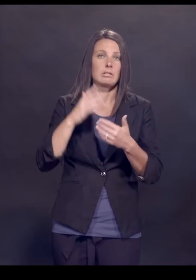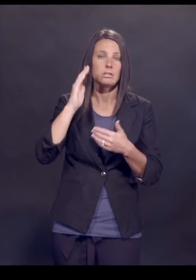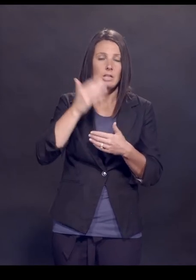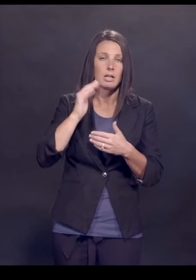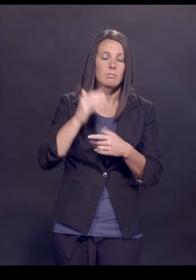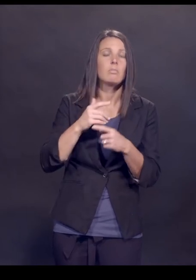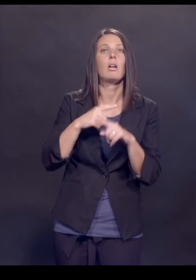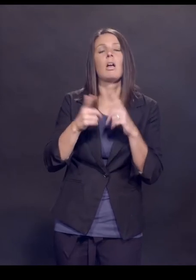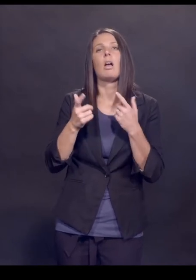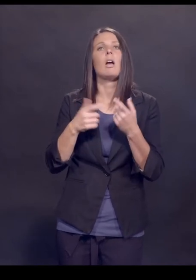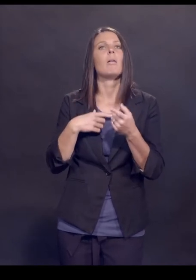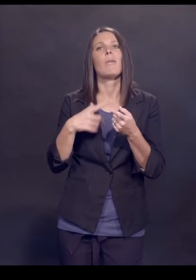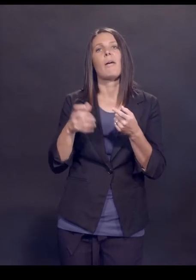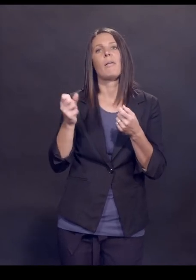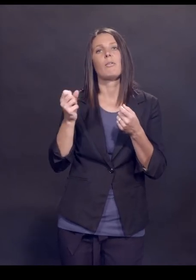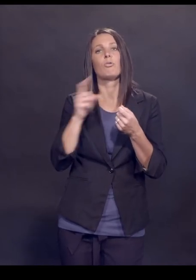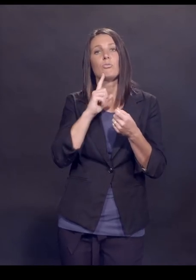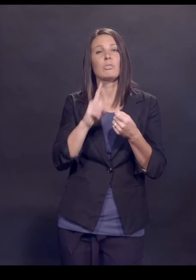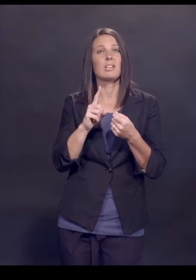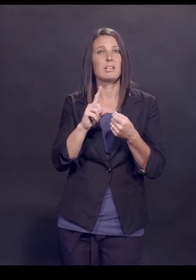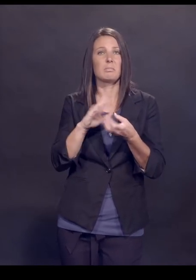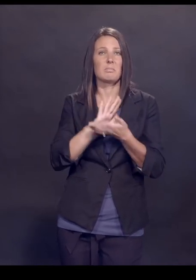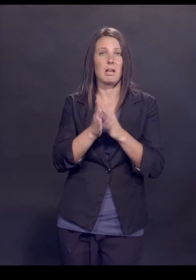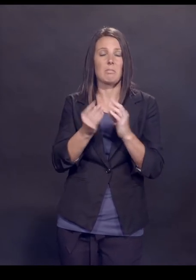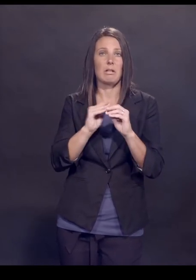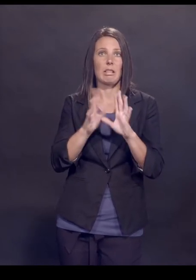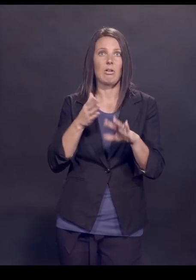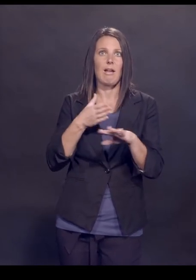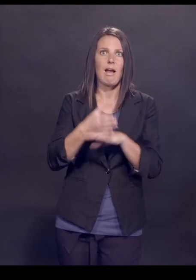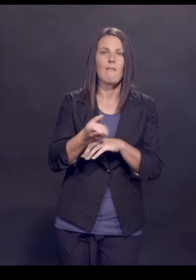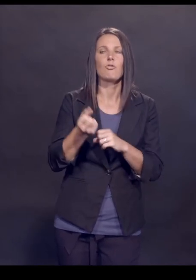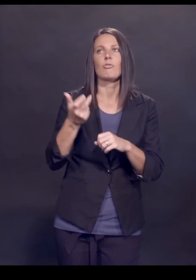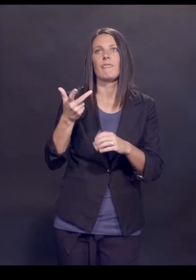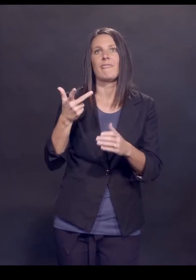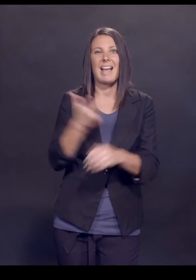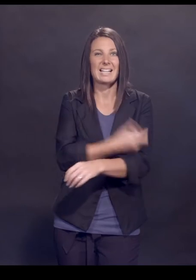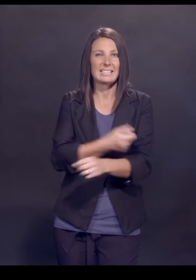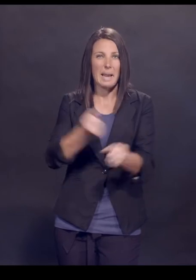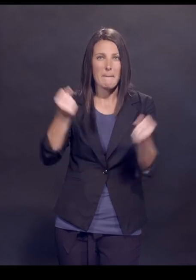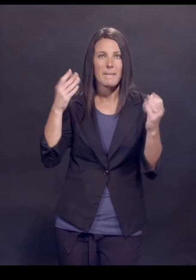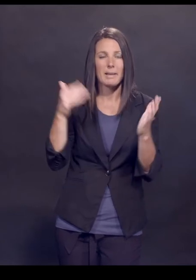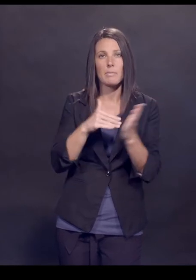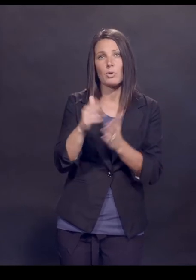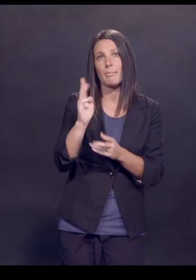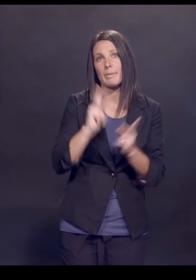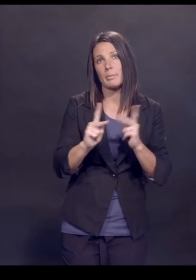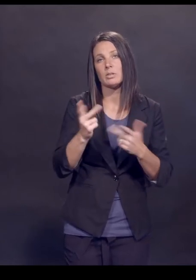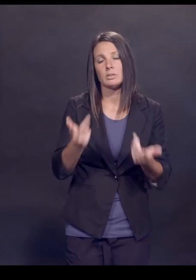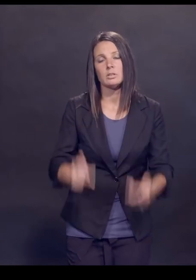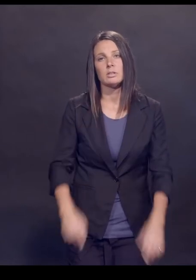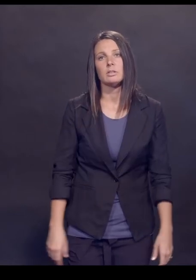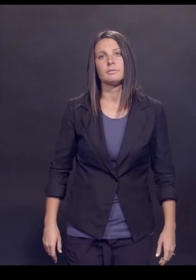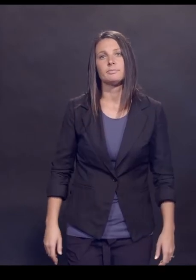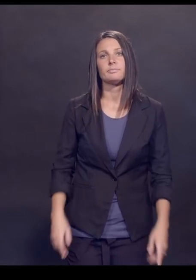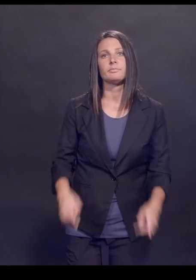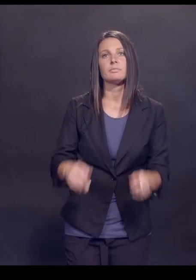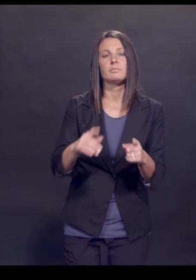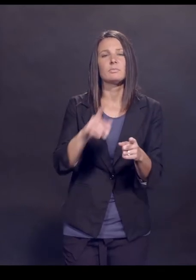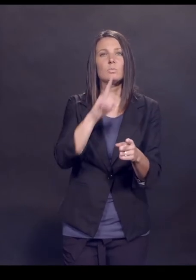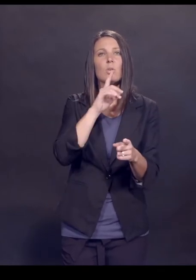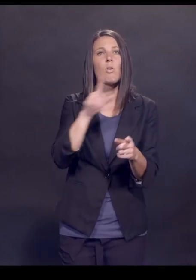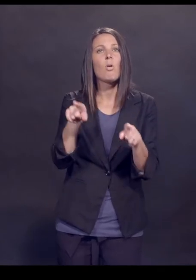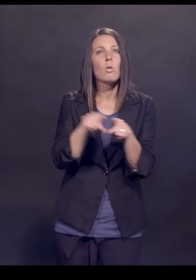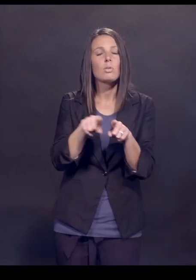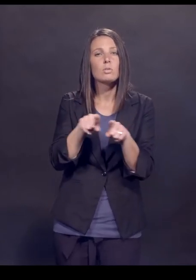,000 people. And these things are only become clear when you vaccinate millions of people. And so it's, and also